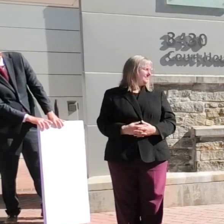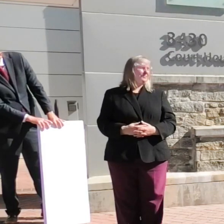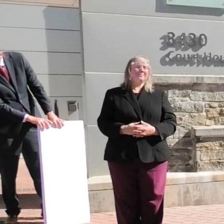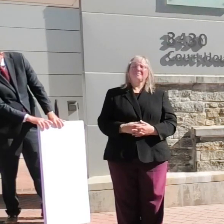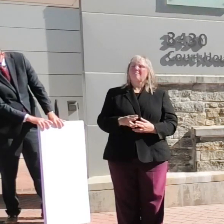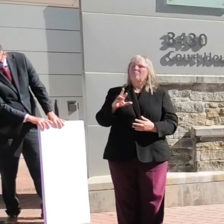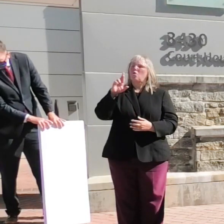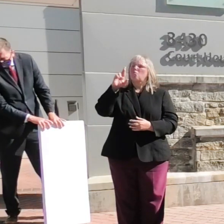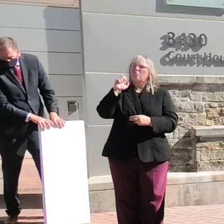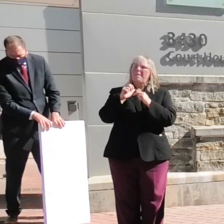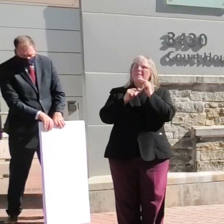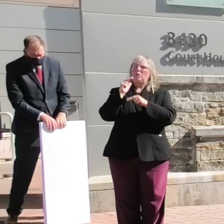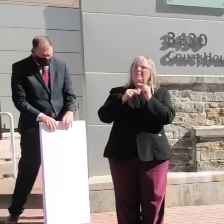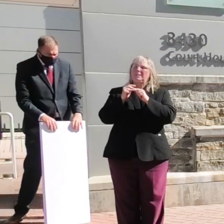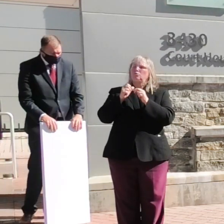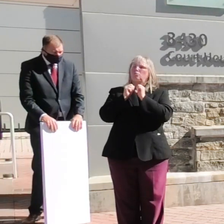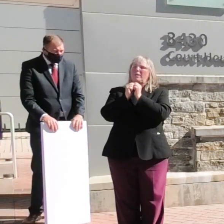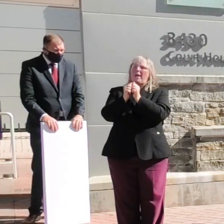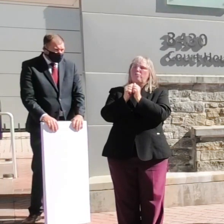Rebuilding Together, HoCo.